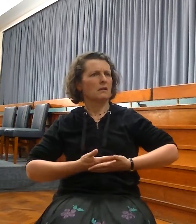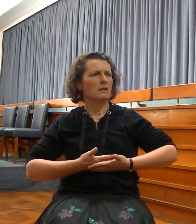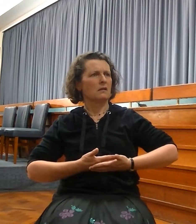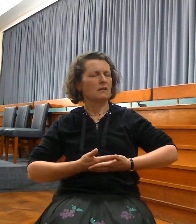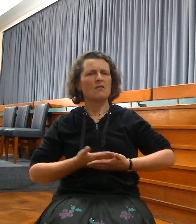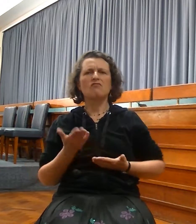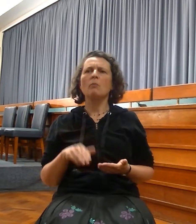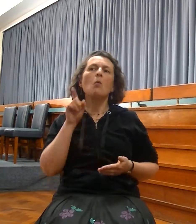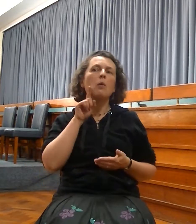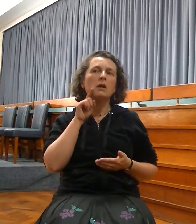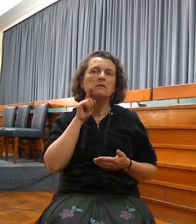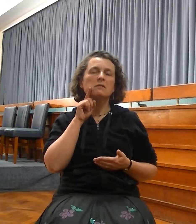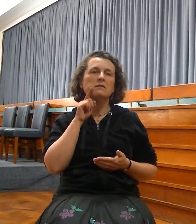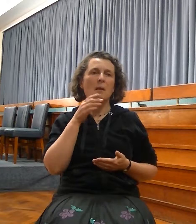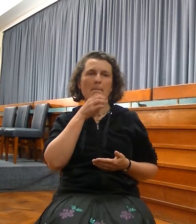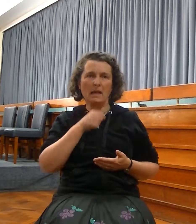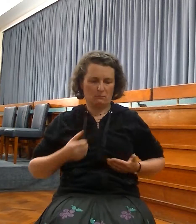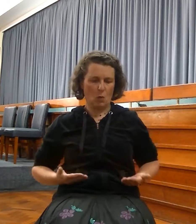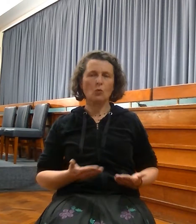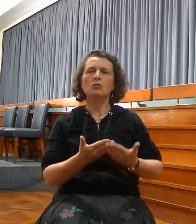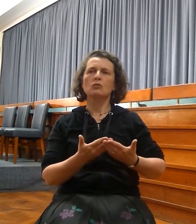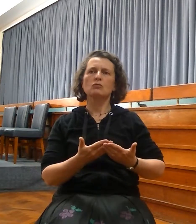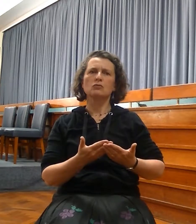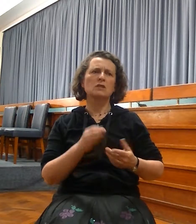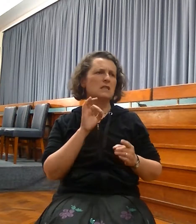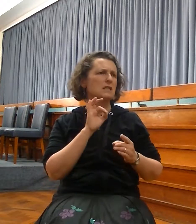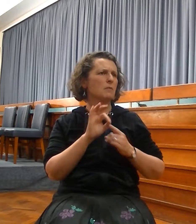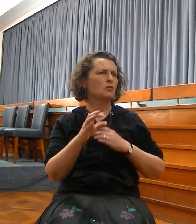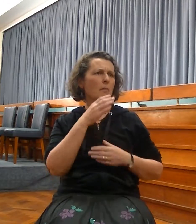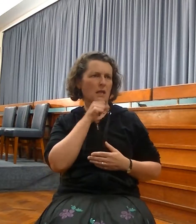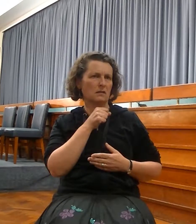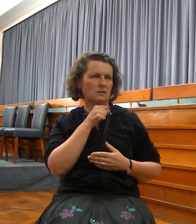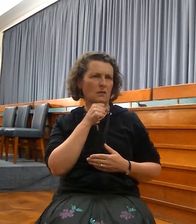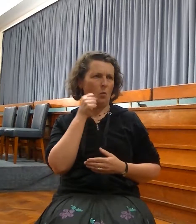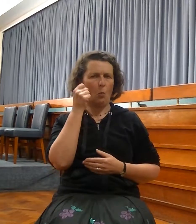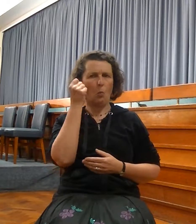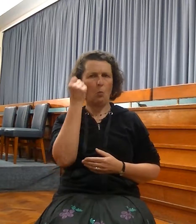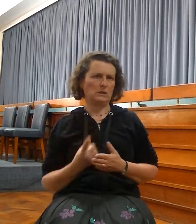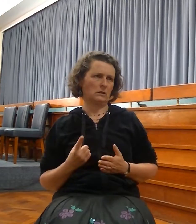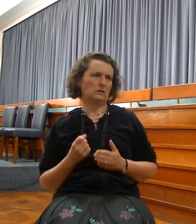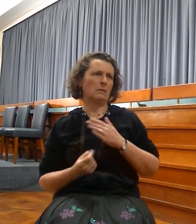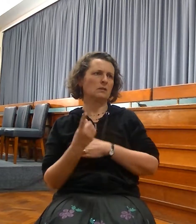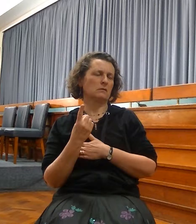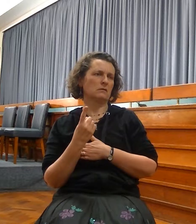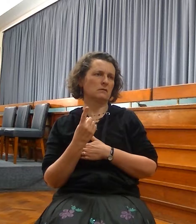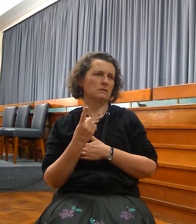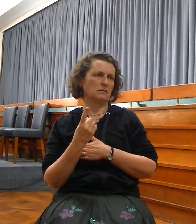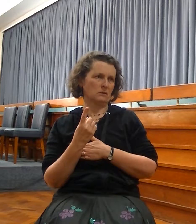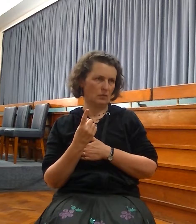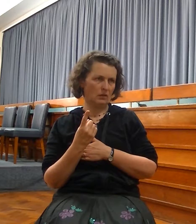A special man. This is a unique thing. Isn't it? Isn't any ordinary birth. The more